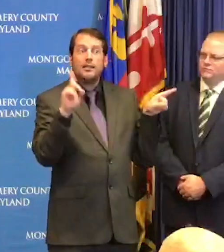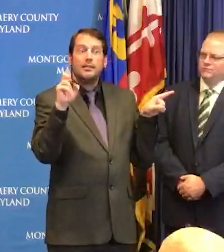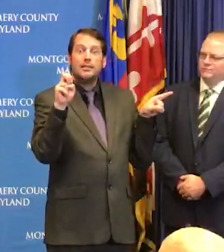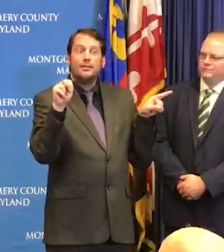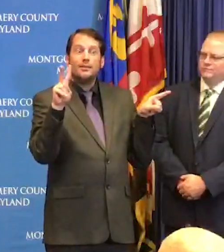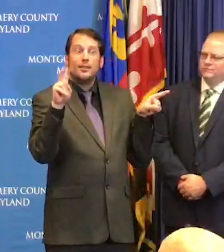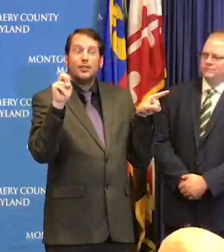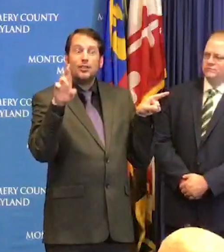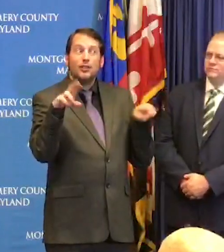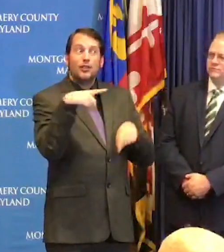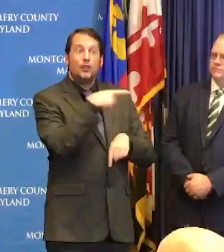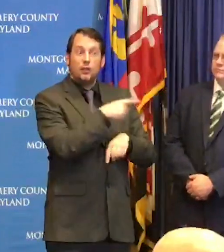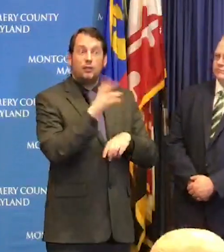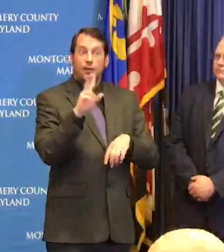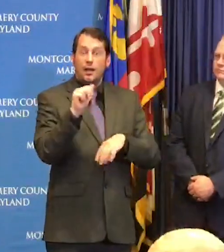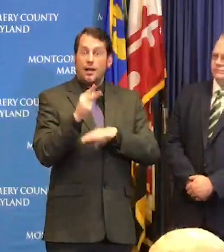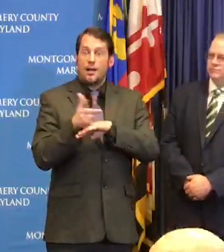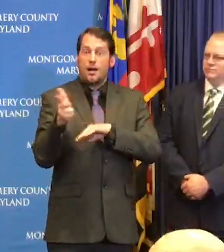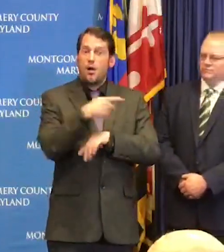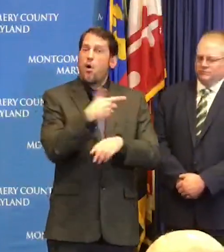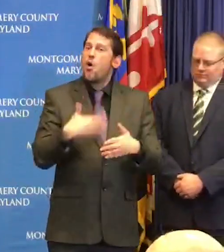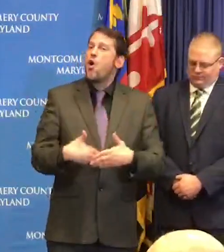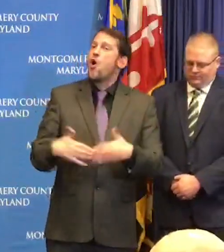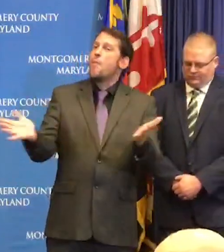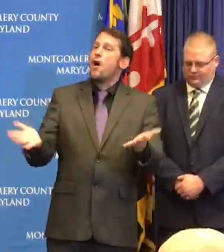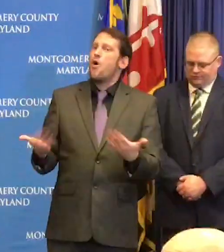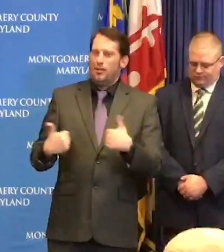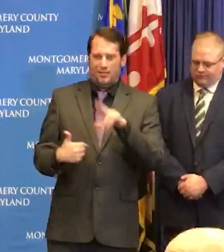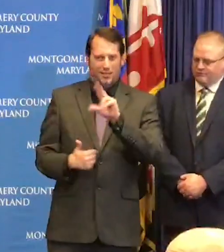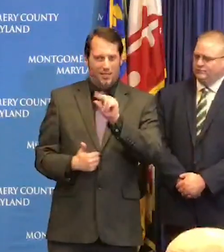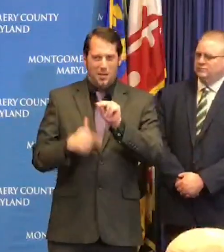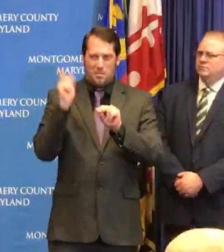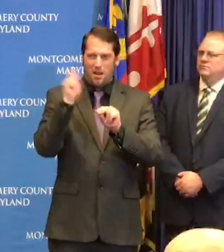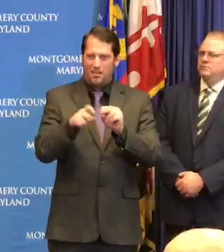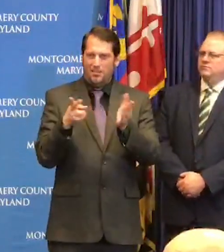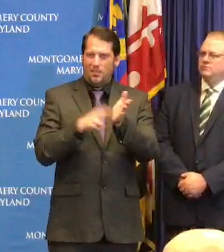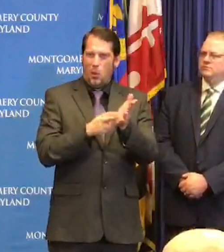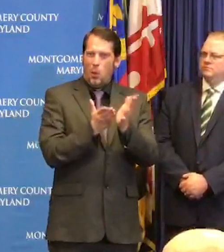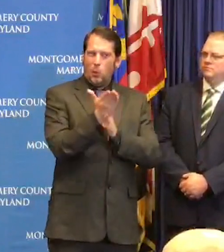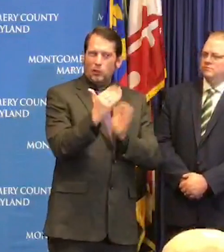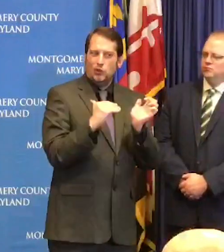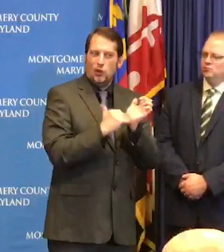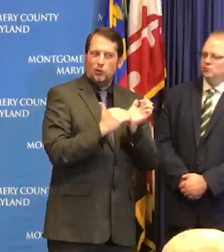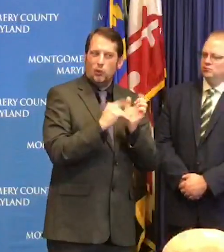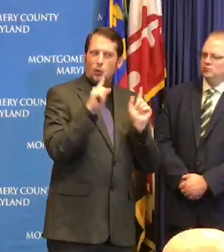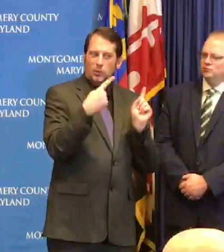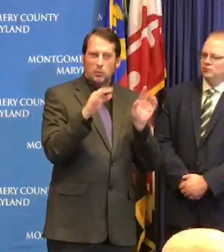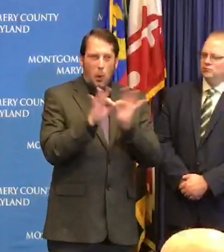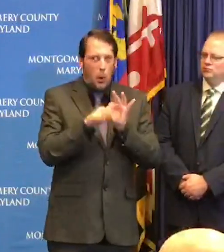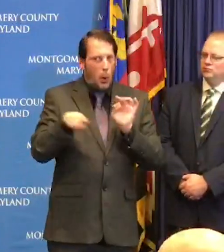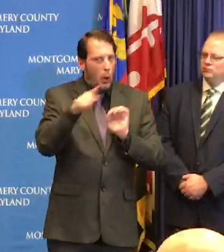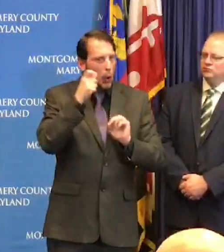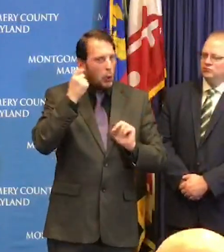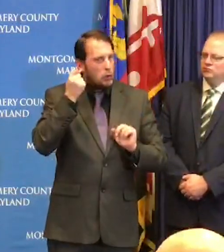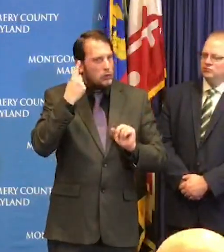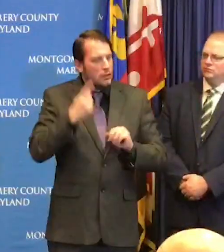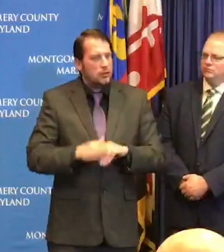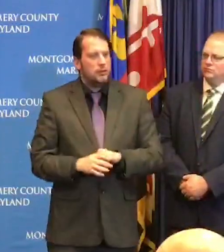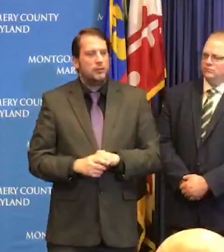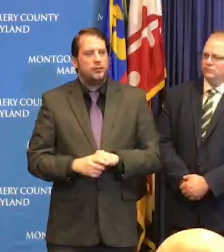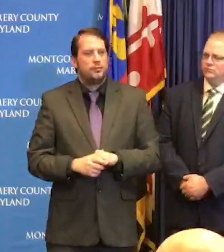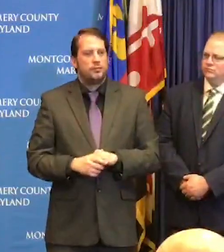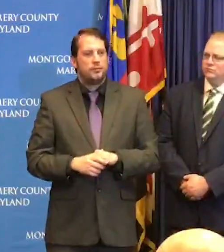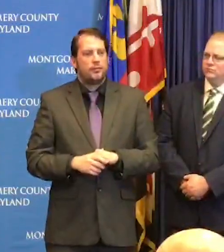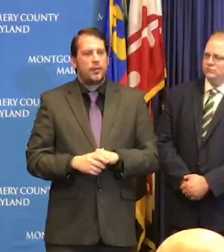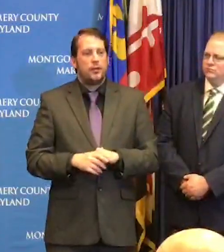note that you require a test and I think that's important to understand because right now the testing parameters are still based upon